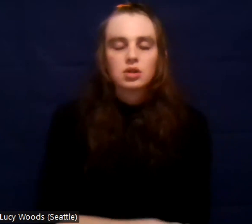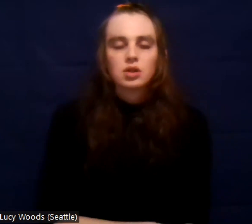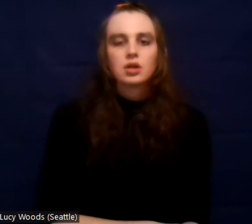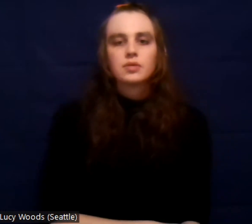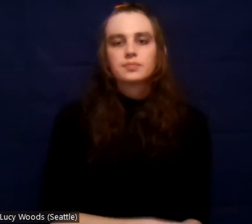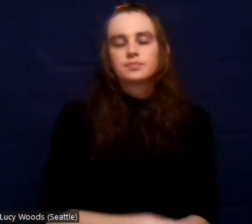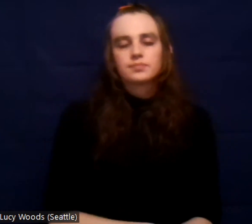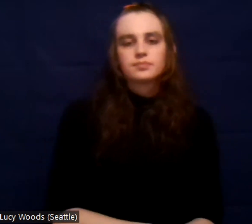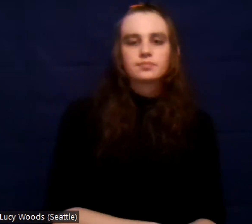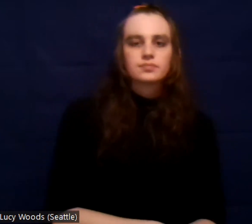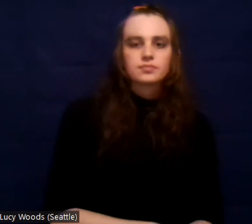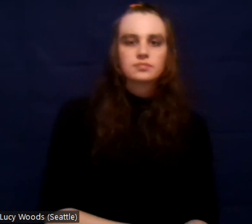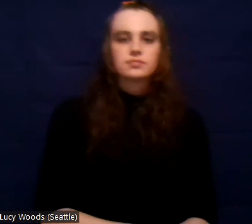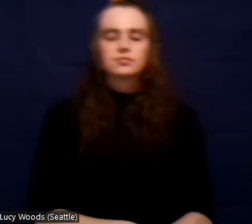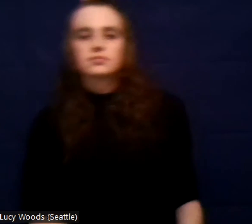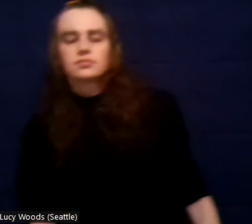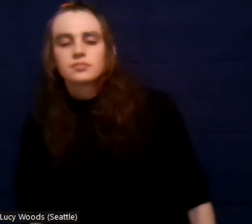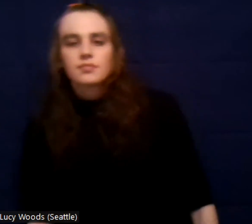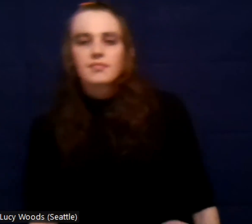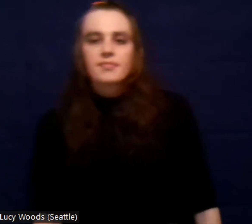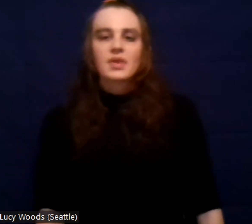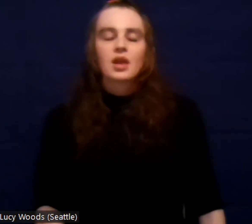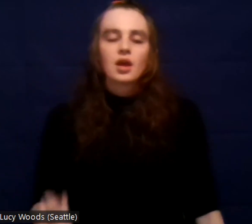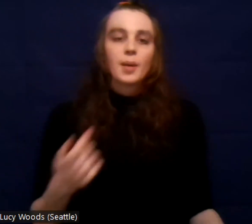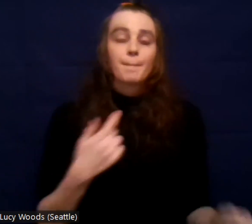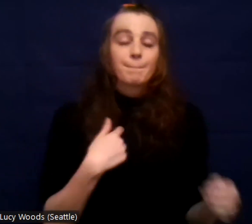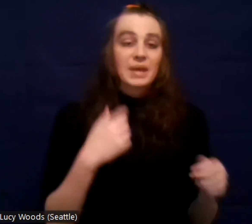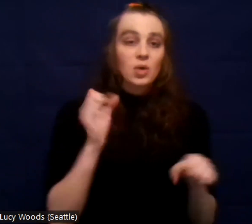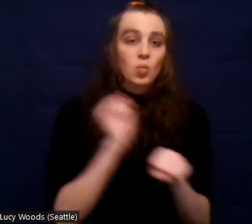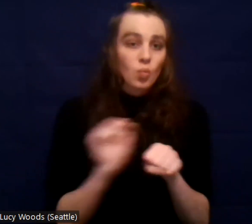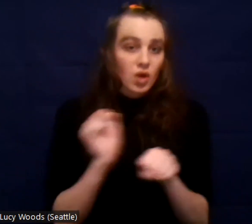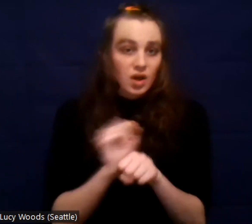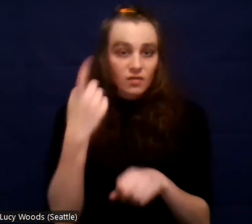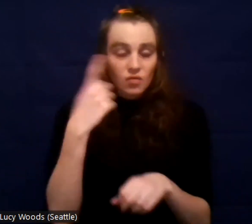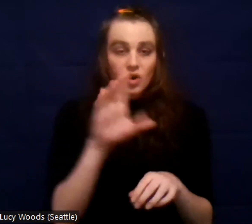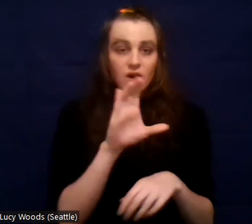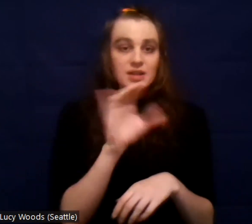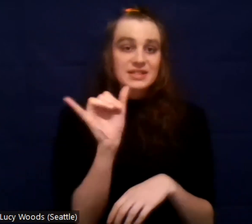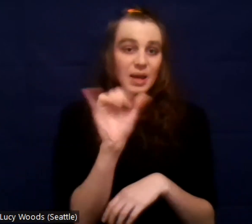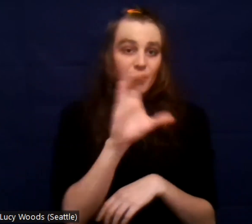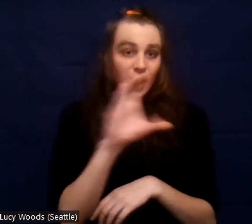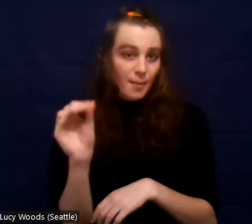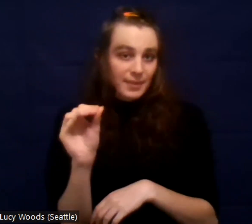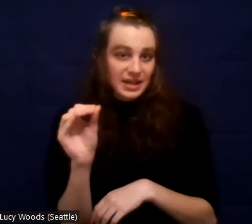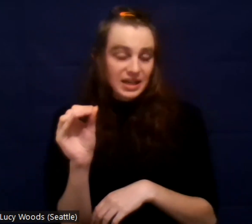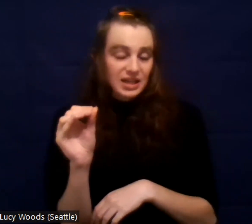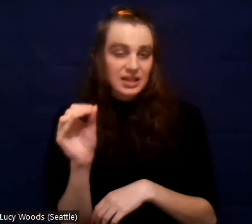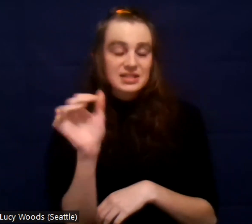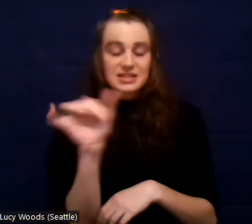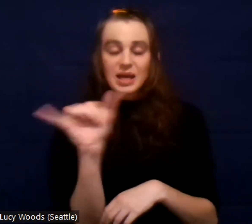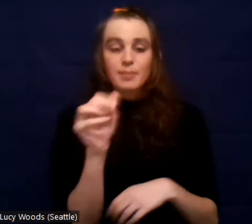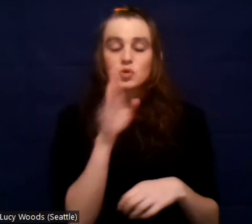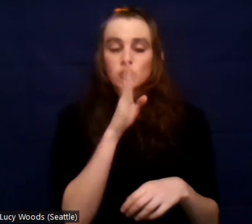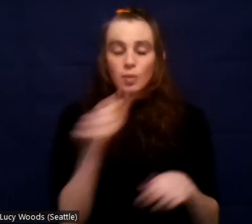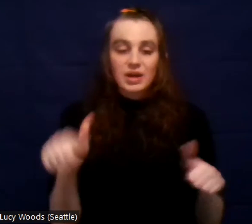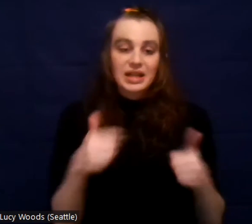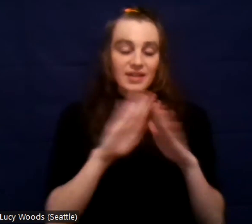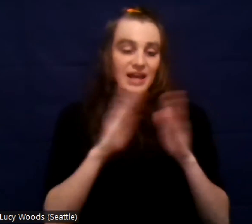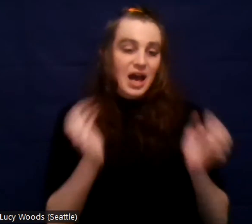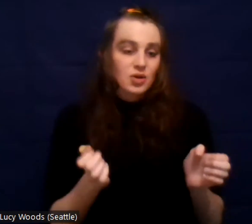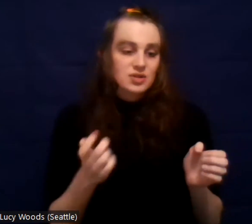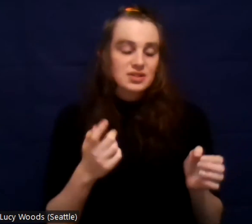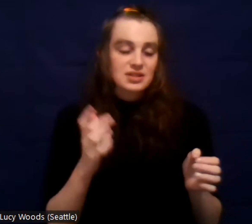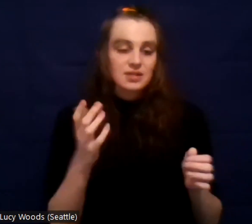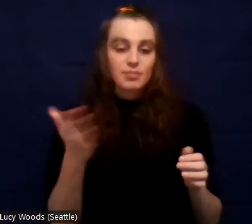opportunity to work for the same company that helped save me from me. I actually worked for the same sober living house that I first walked into the door.